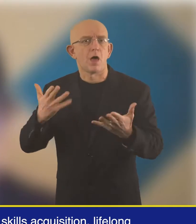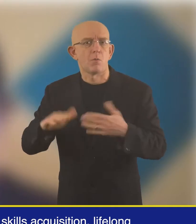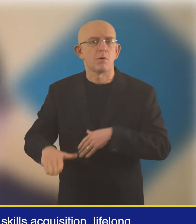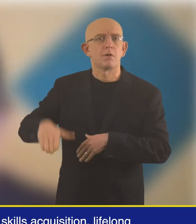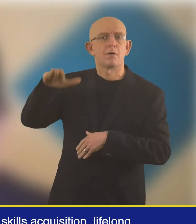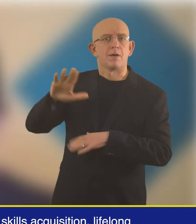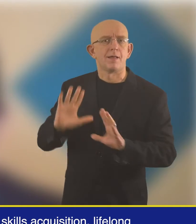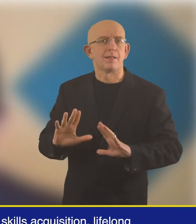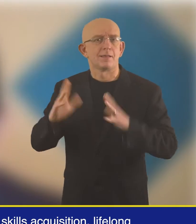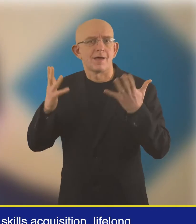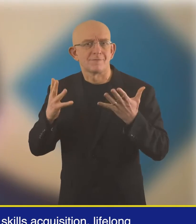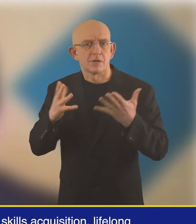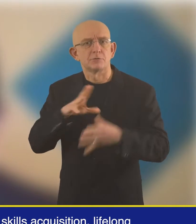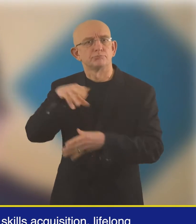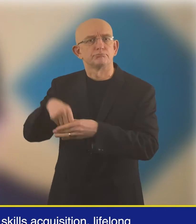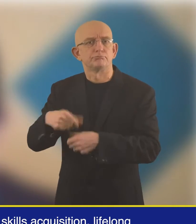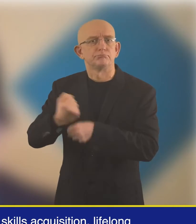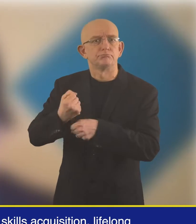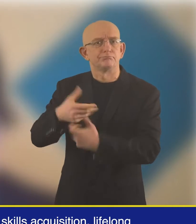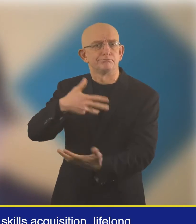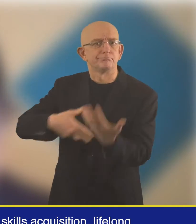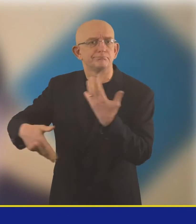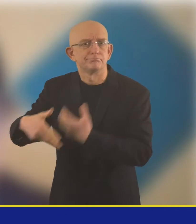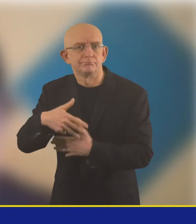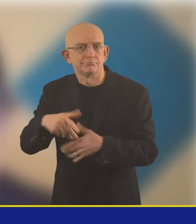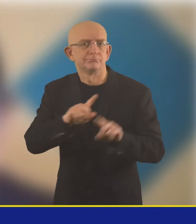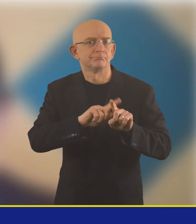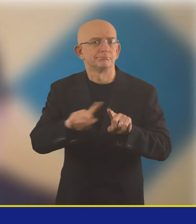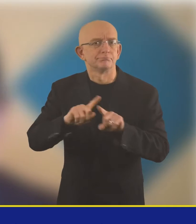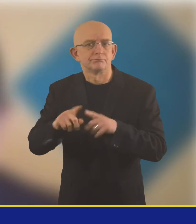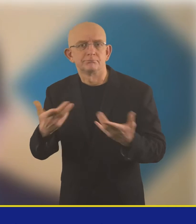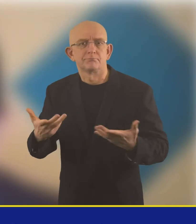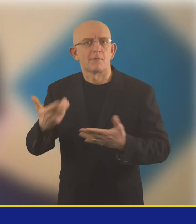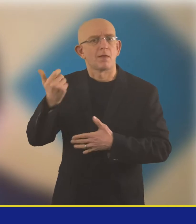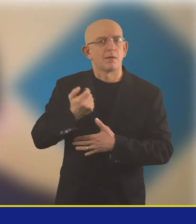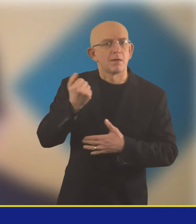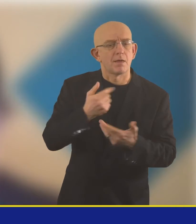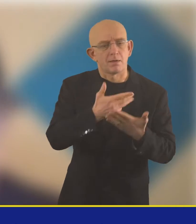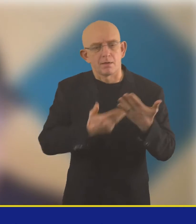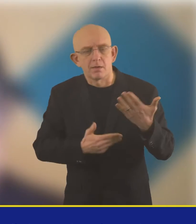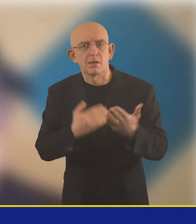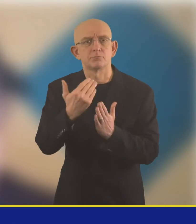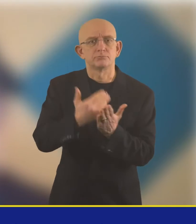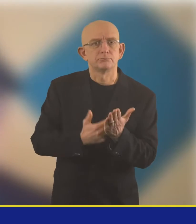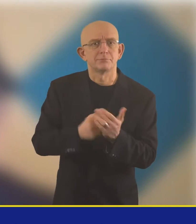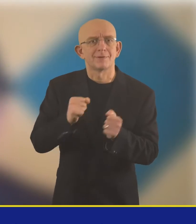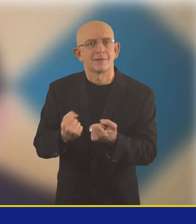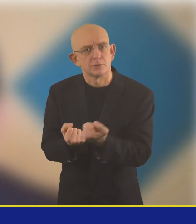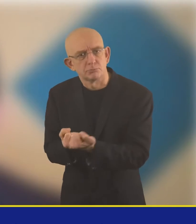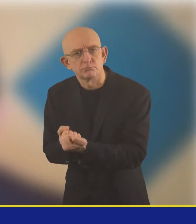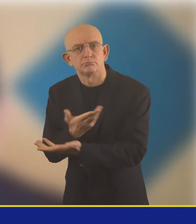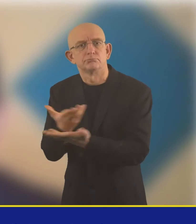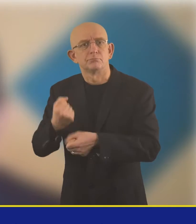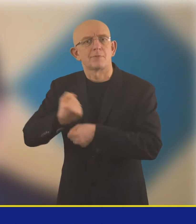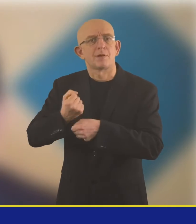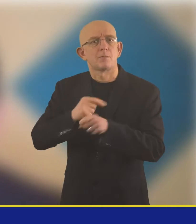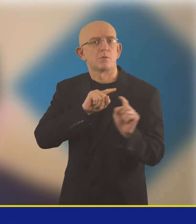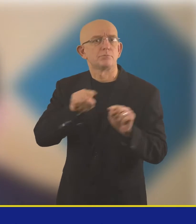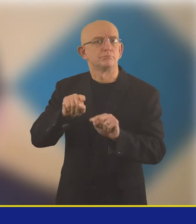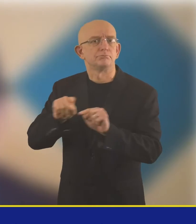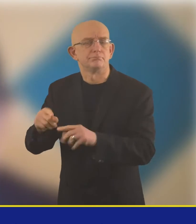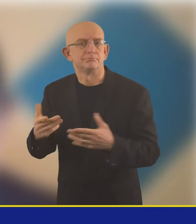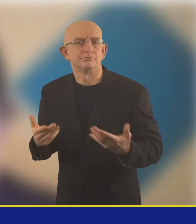learning and labor market participation including social protection program that support our